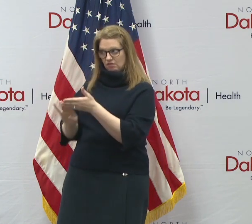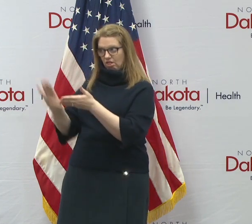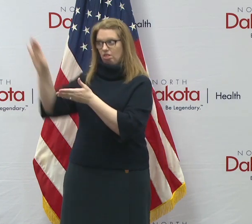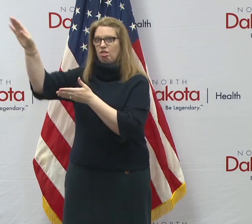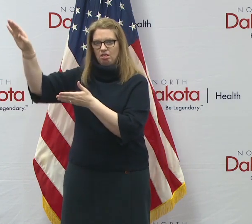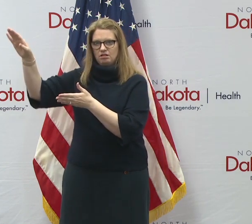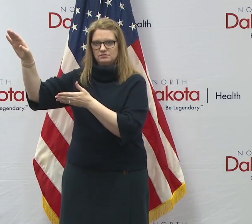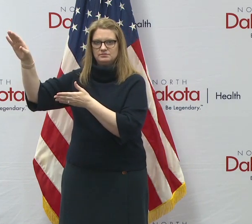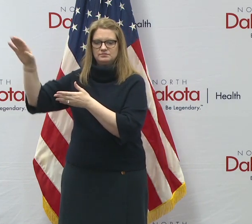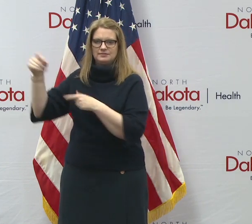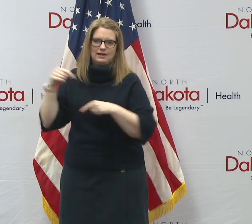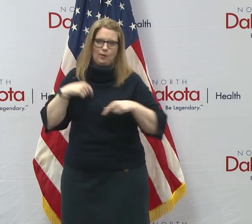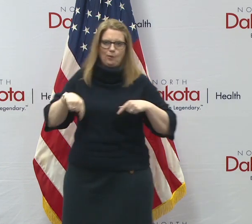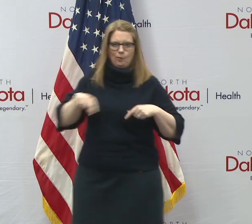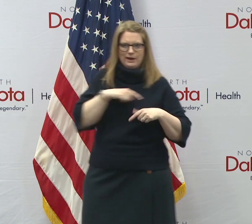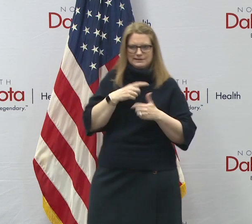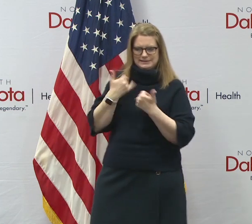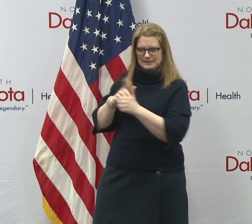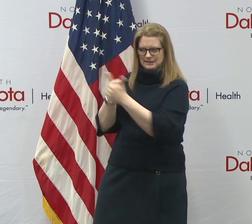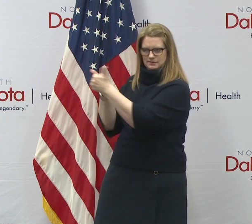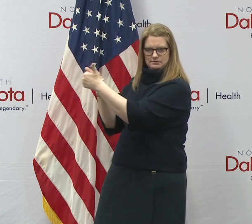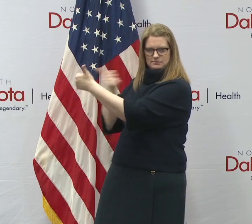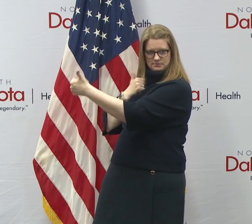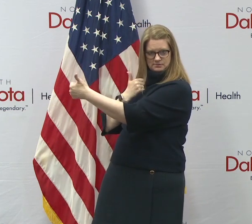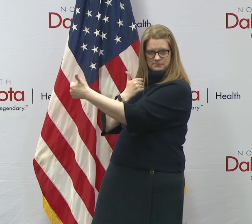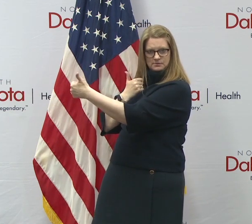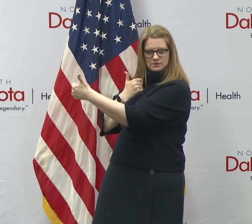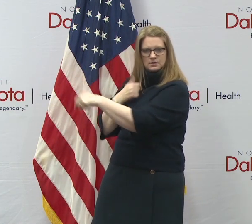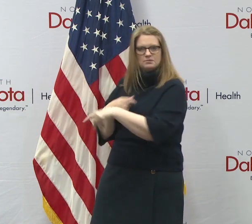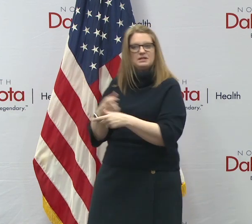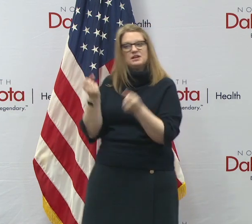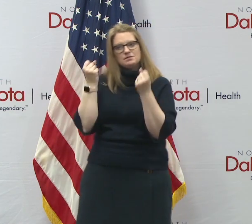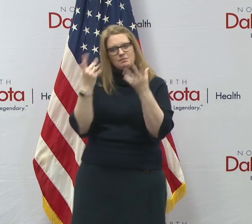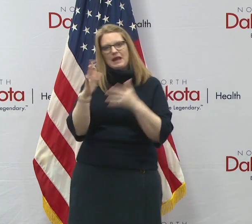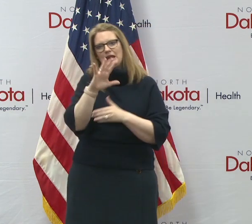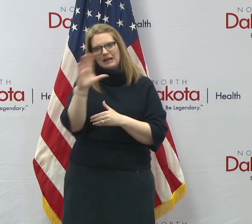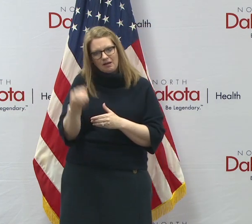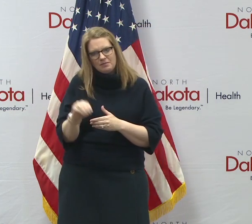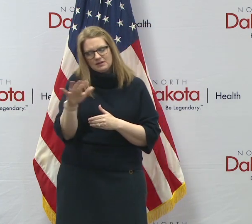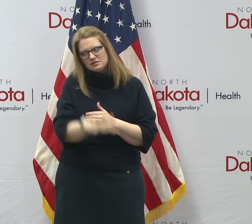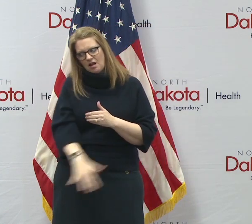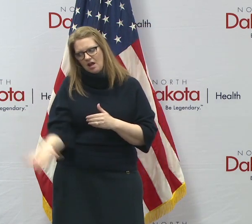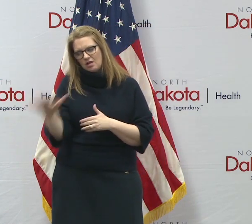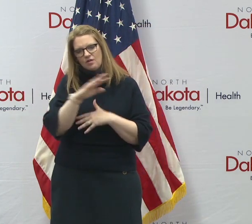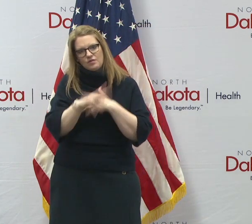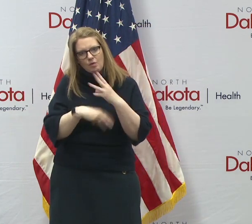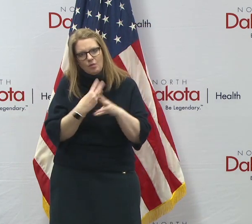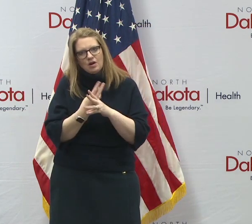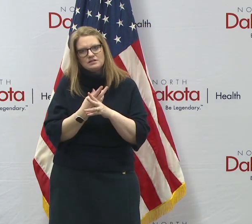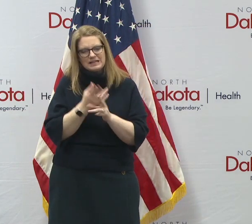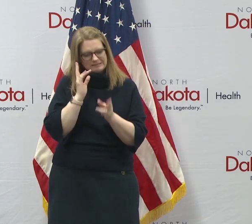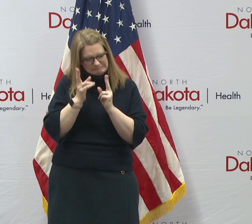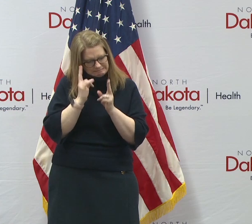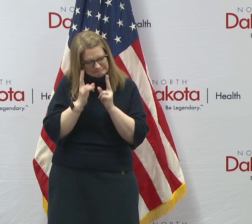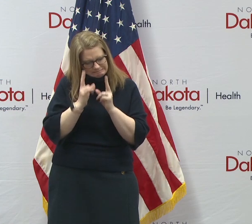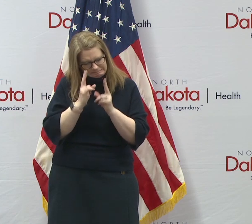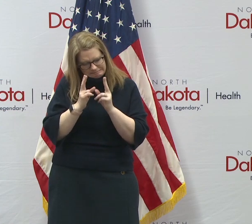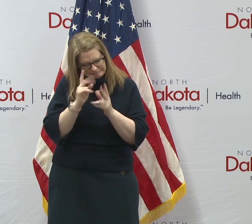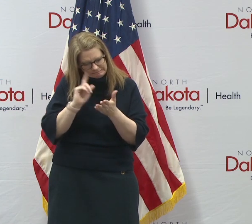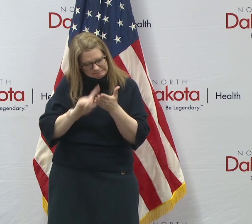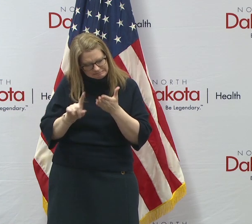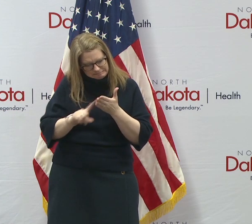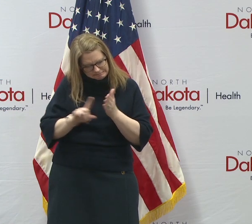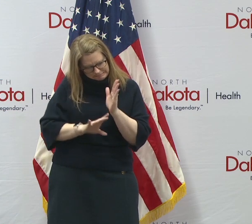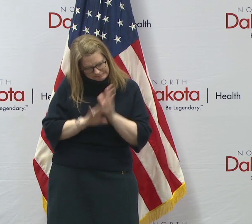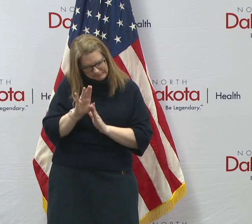Uh, but we know that there are, you know, dozens of companies around the world that are trying to develop these, these tests, uh, and, and